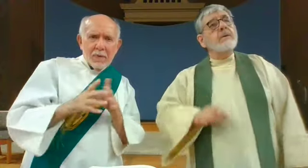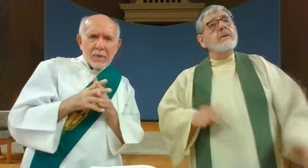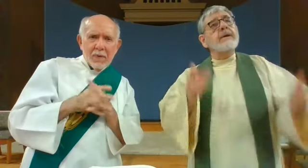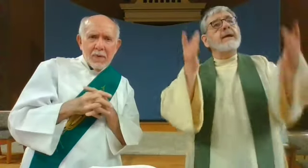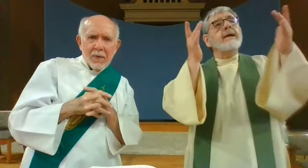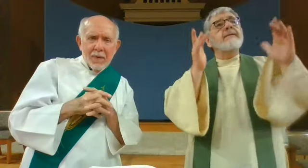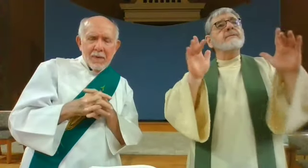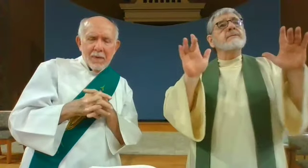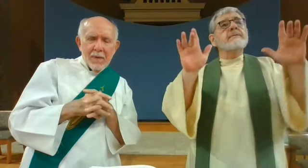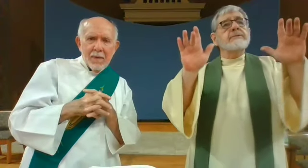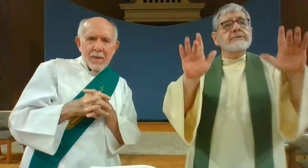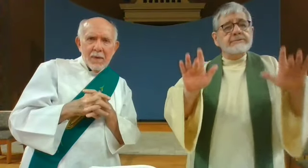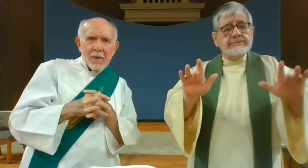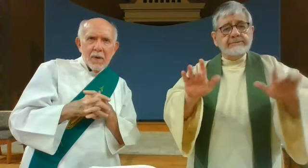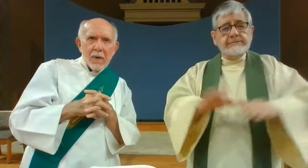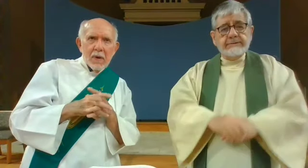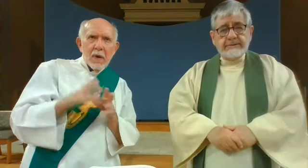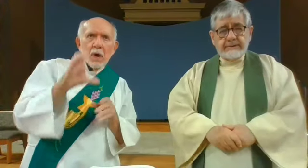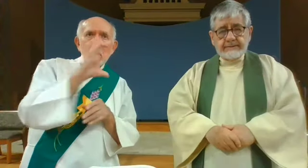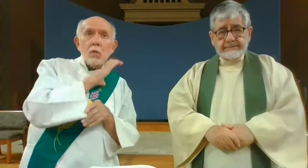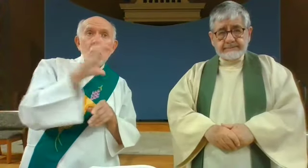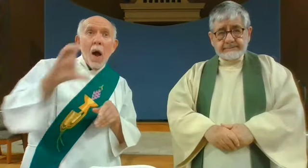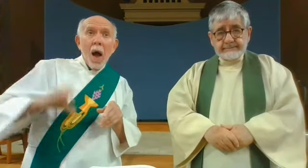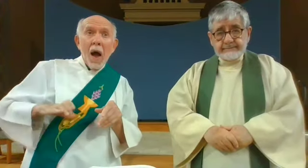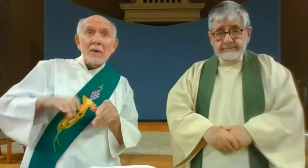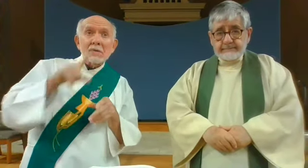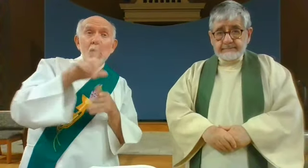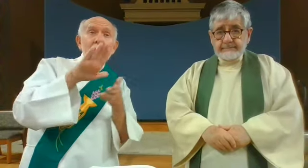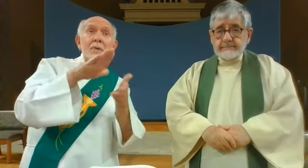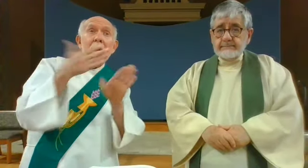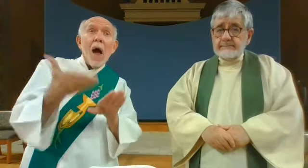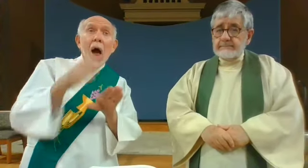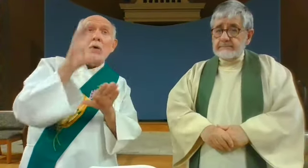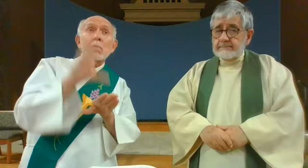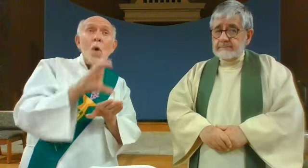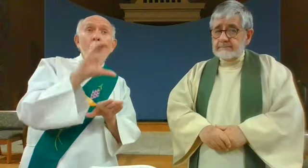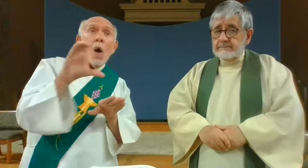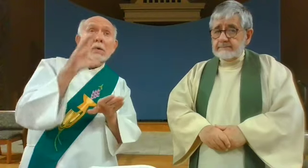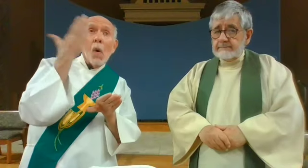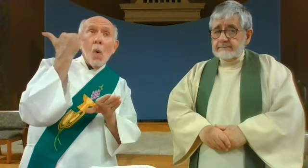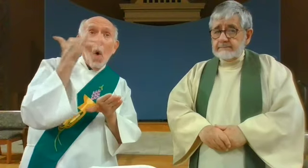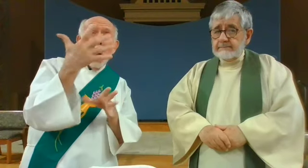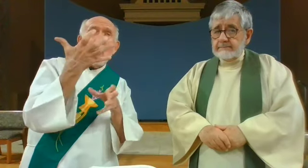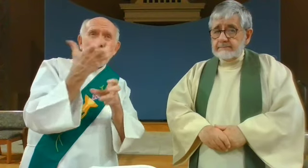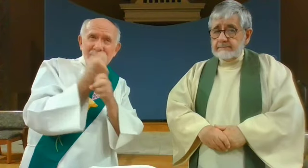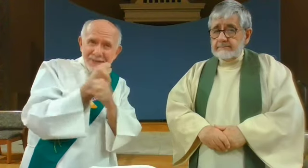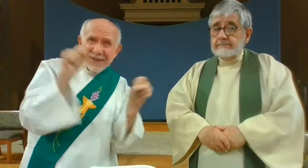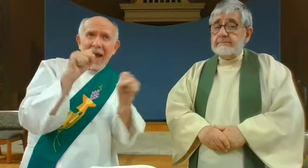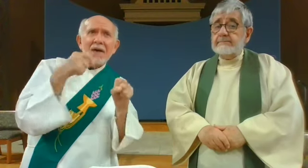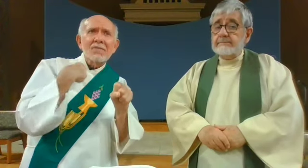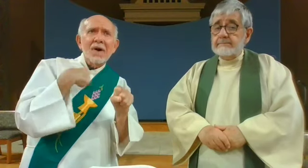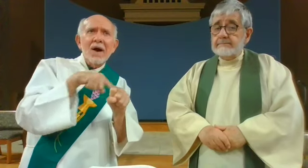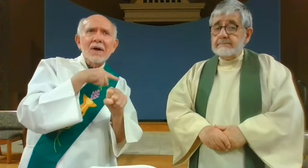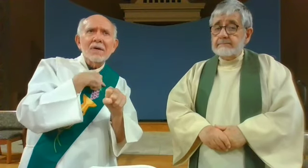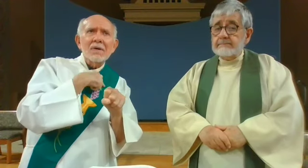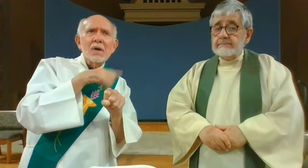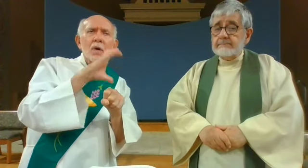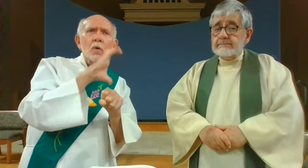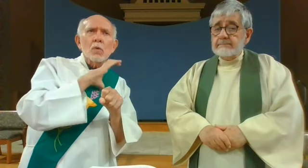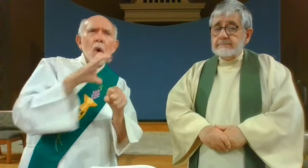mercy Christ you died on the cross to save us Christ have